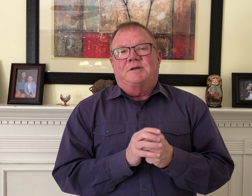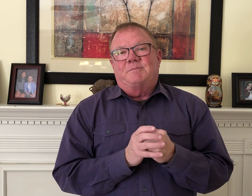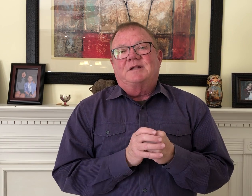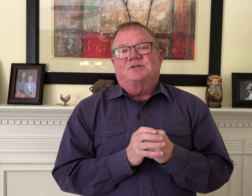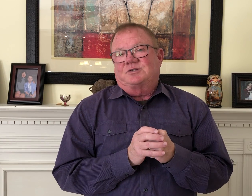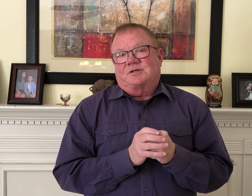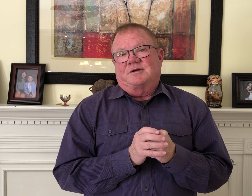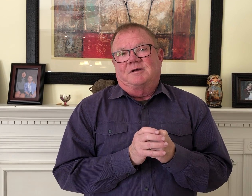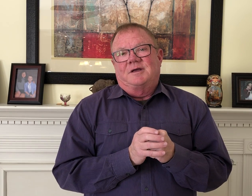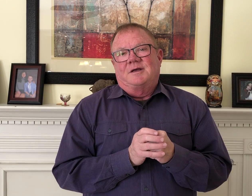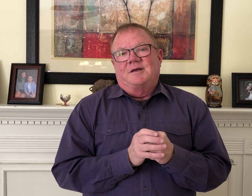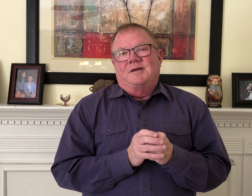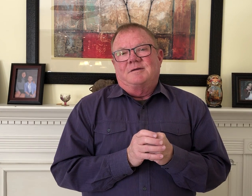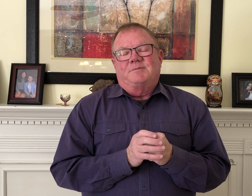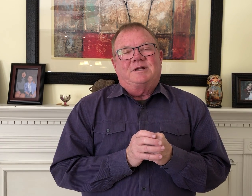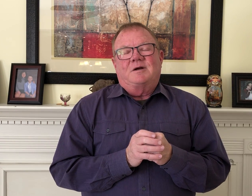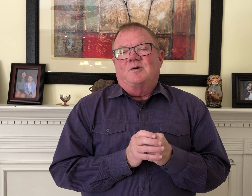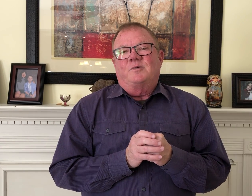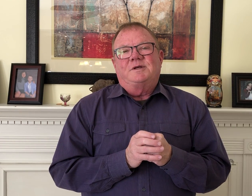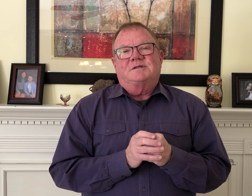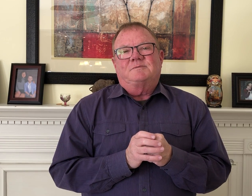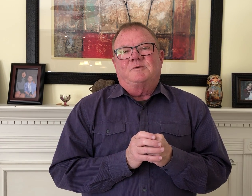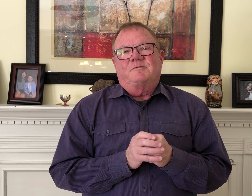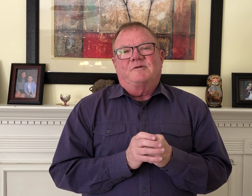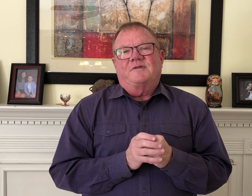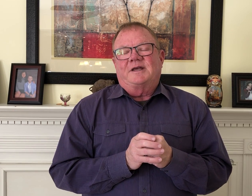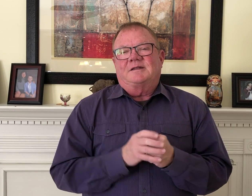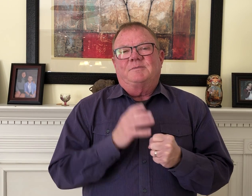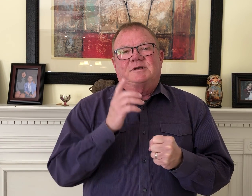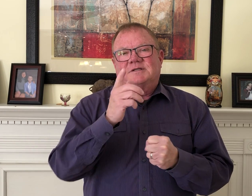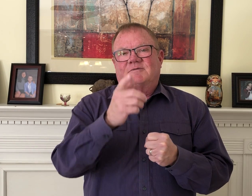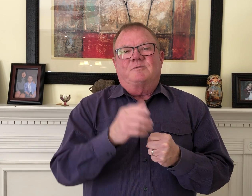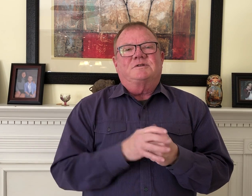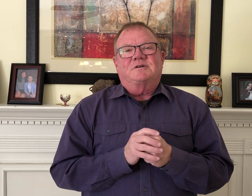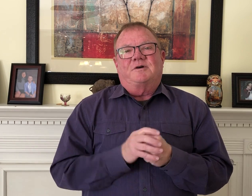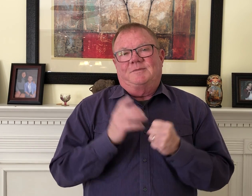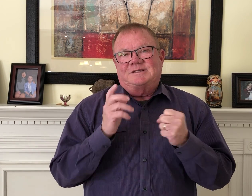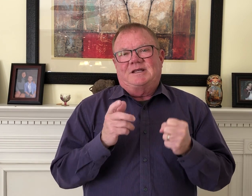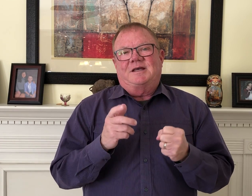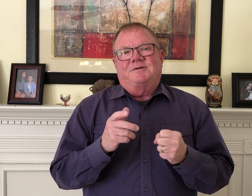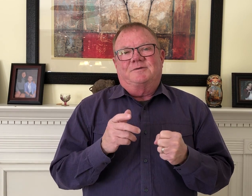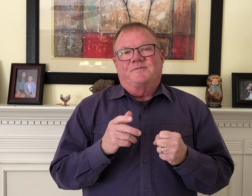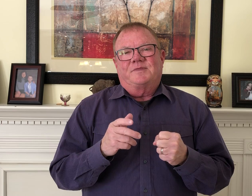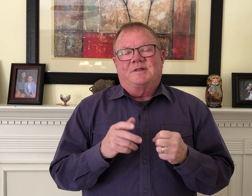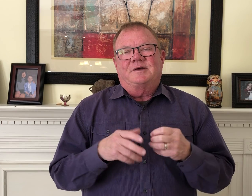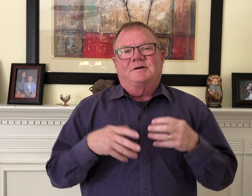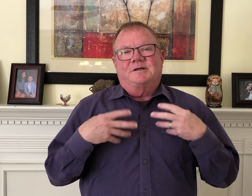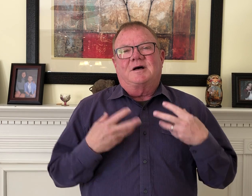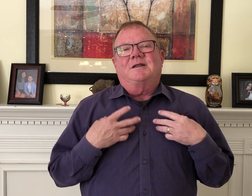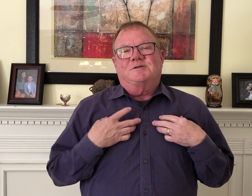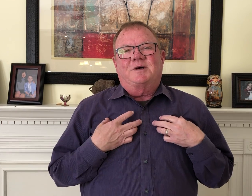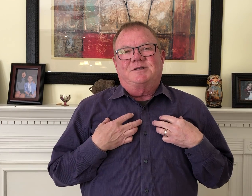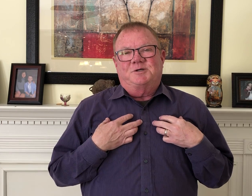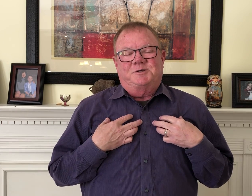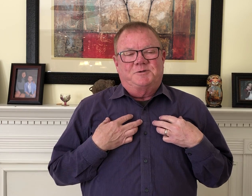him, Belshazzar. But he always reflected because everyone saw him as Daniel, God is my judge.